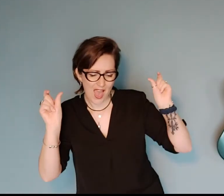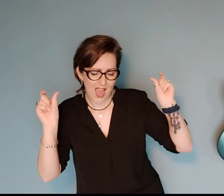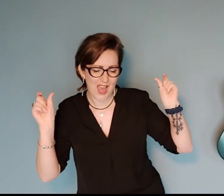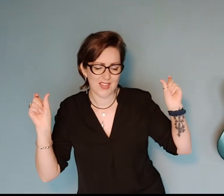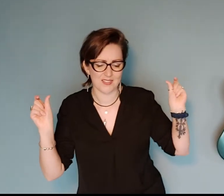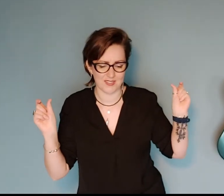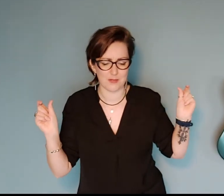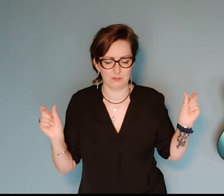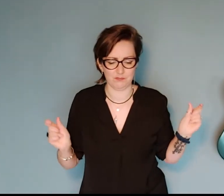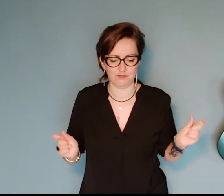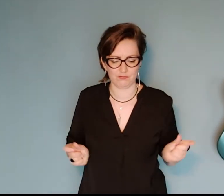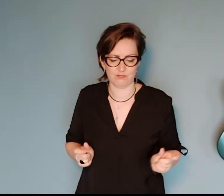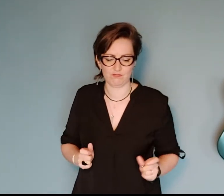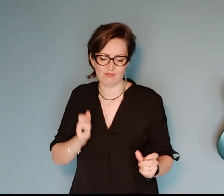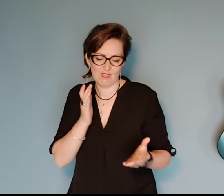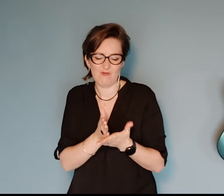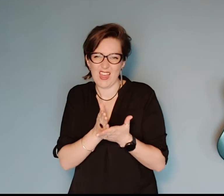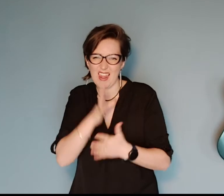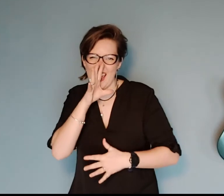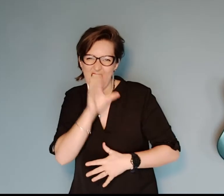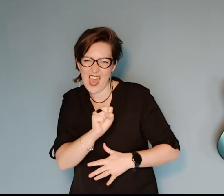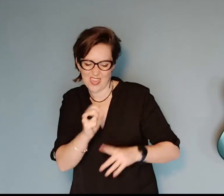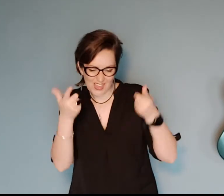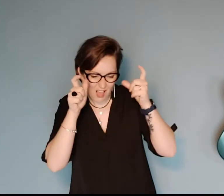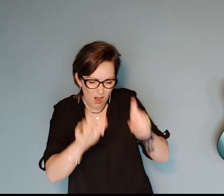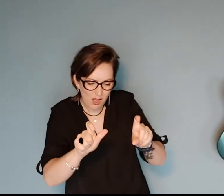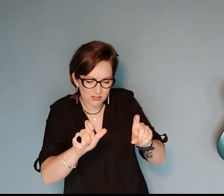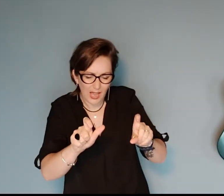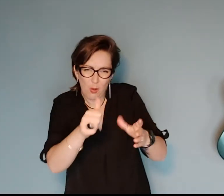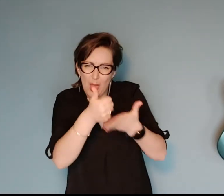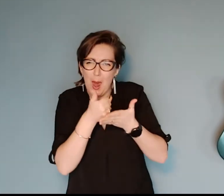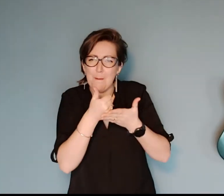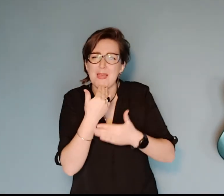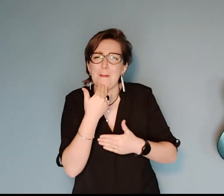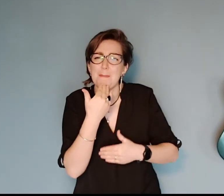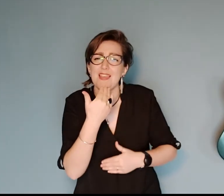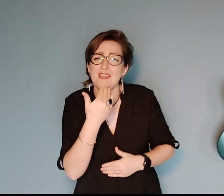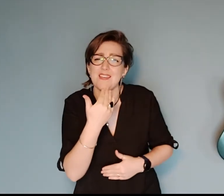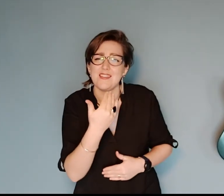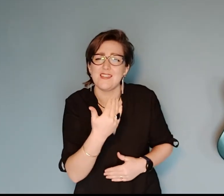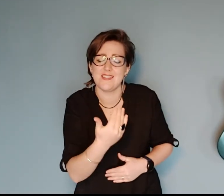ends I really hate this world, don't help me please